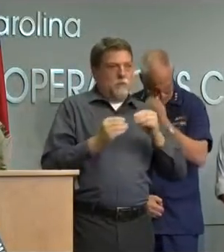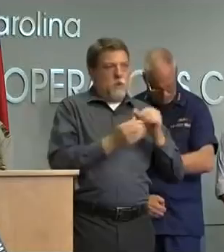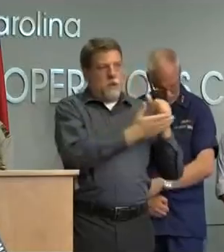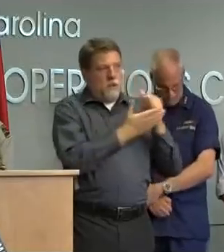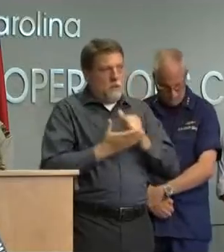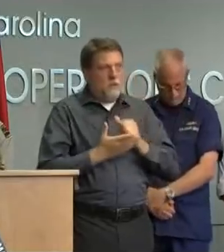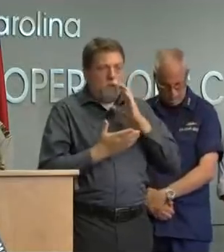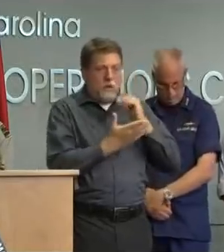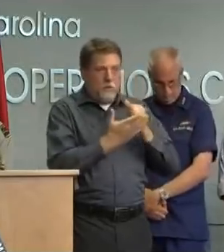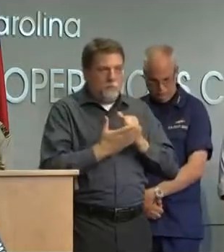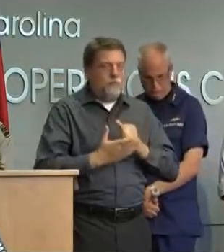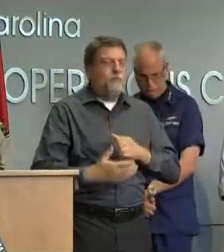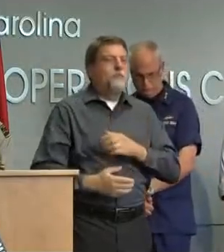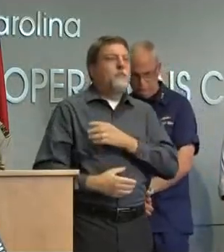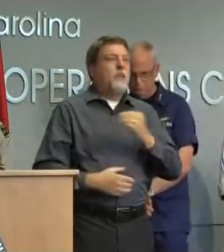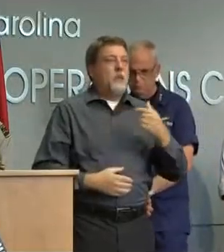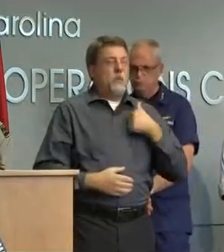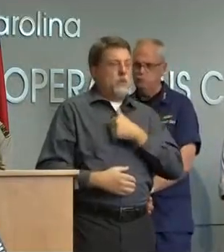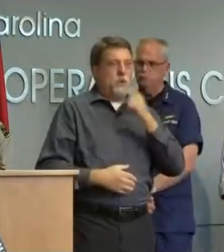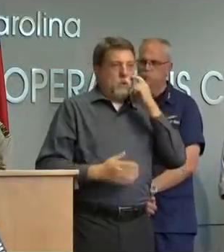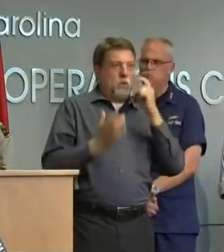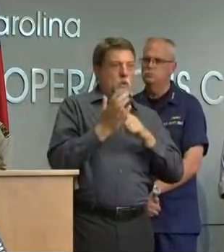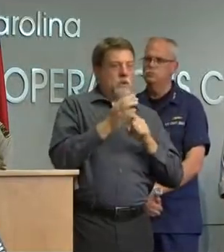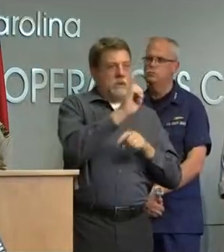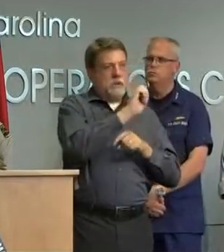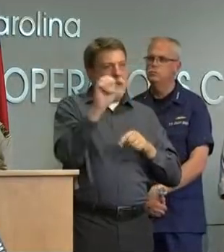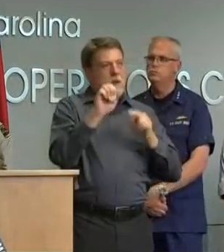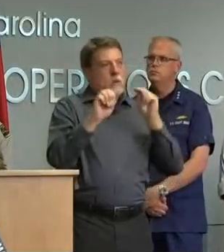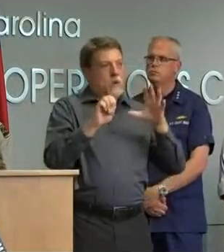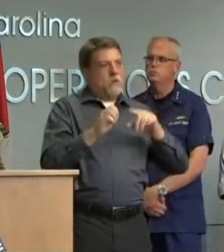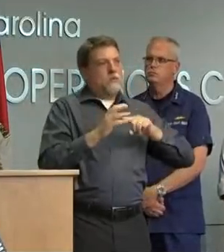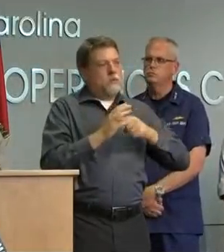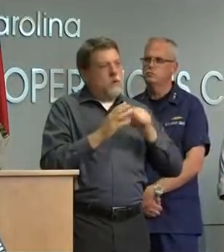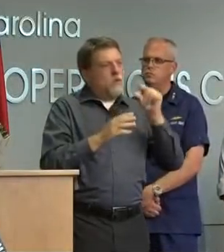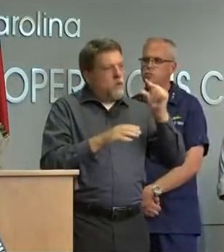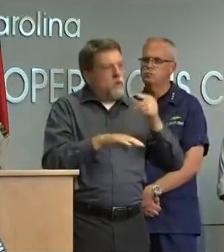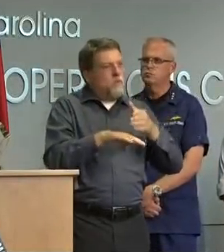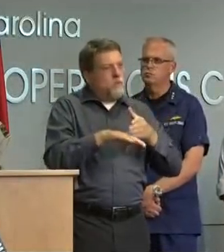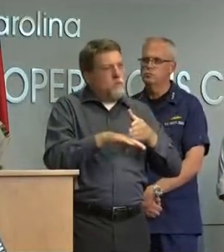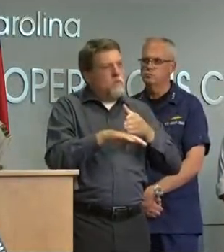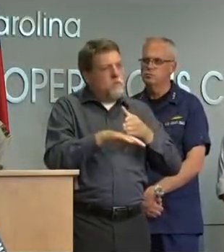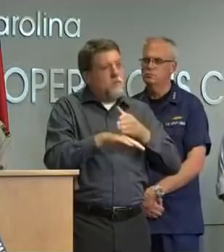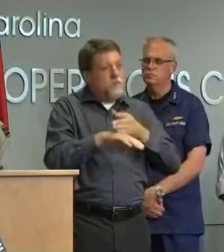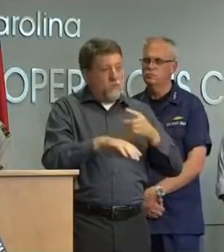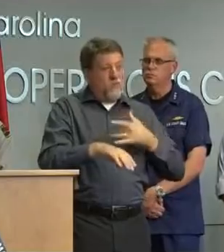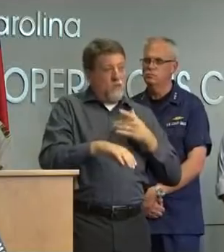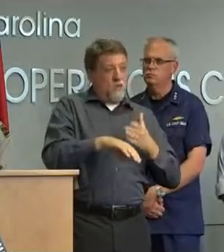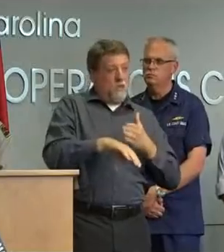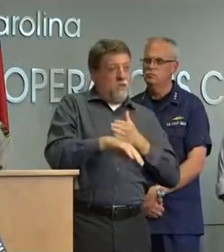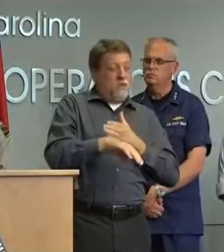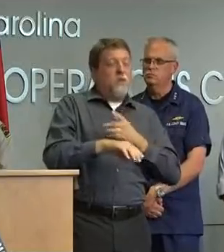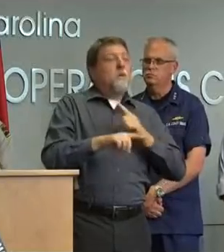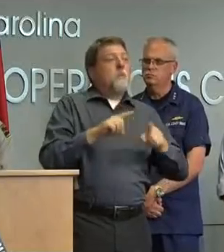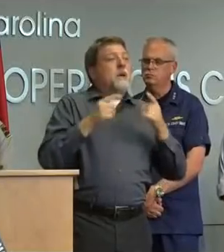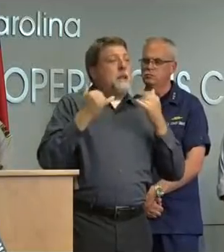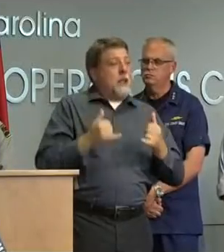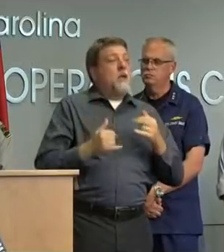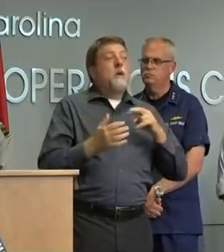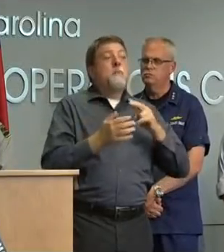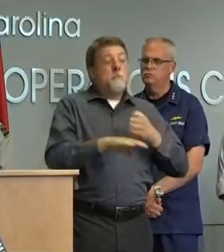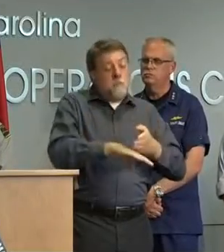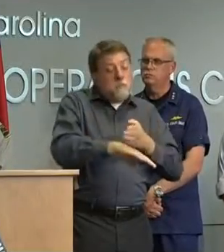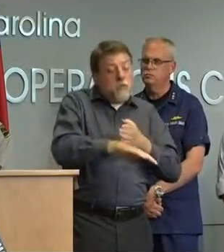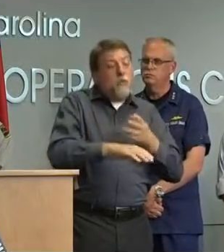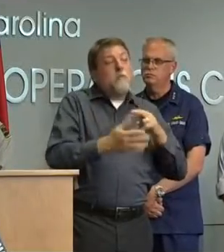throughout the uh throughout the day and starting yesterday you're going to see a lot of a larger influx of the north carolina national guardsmen that have been